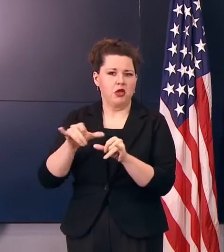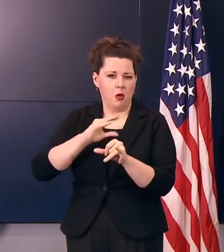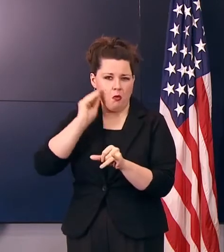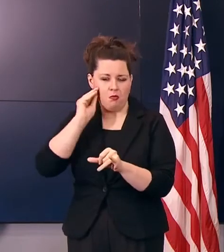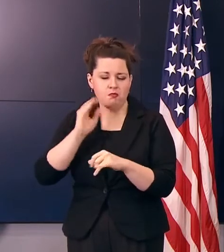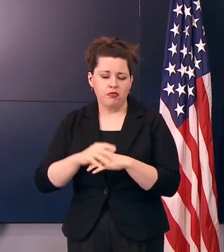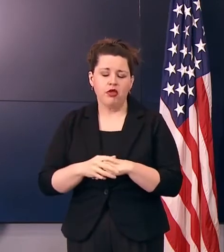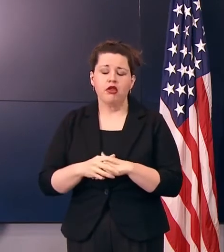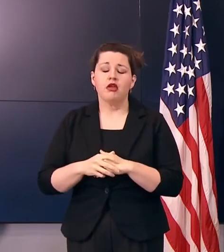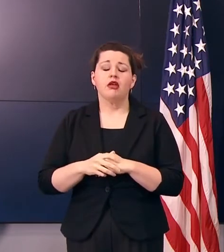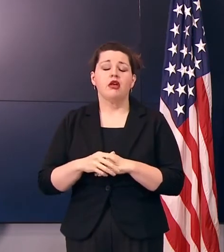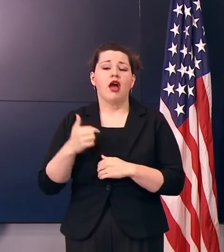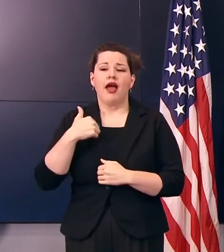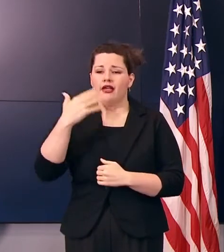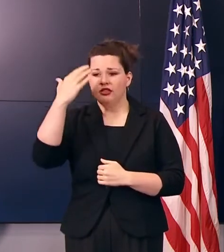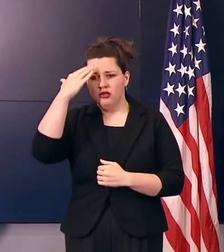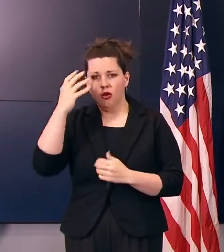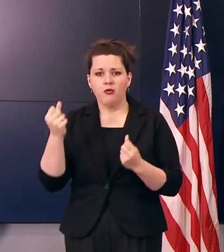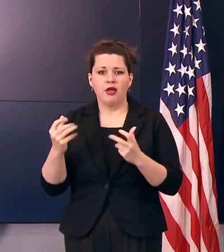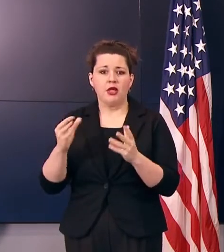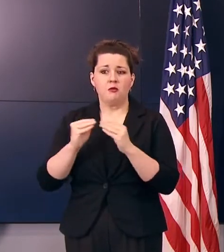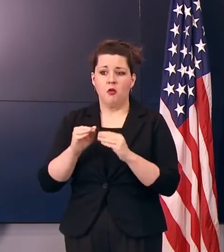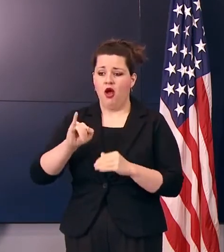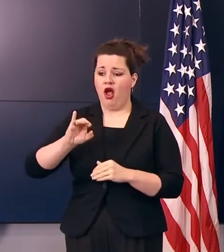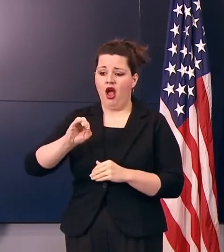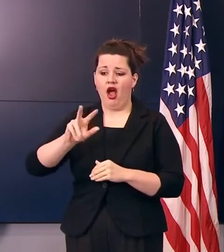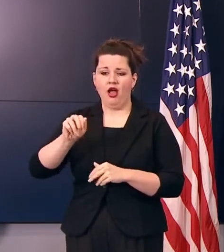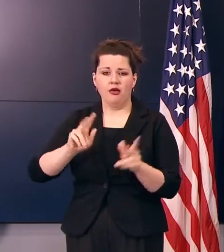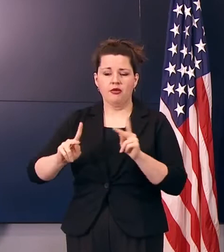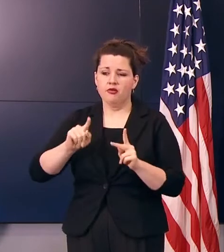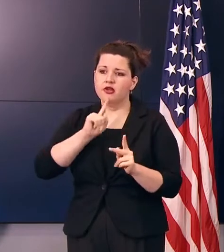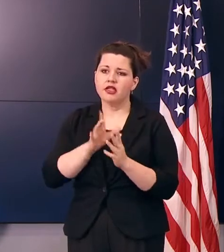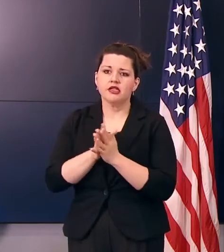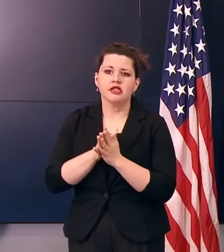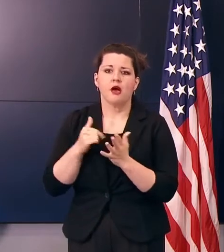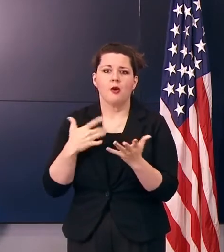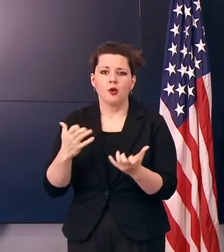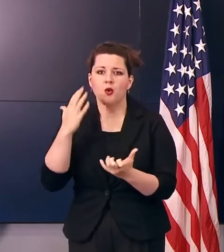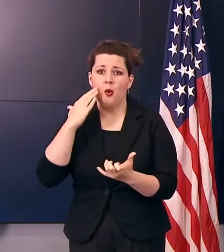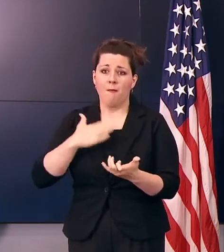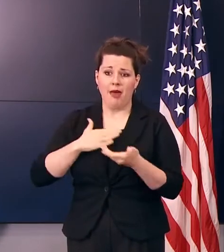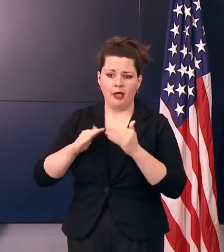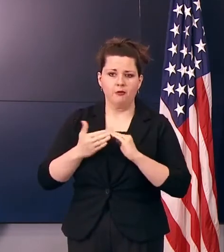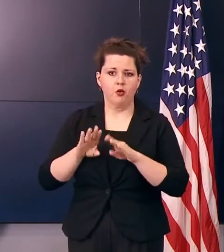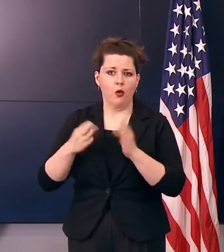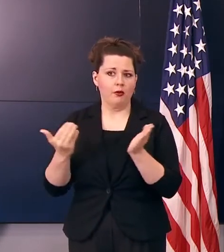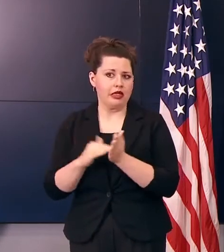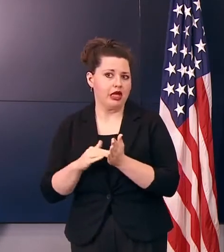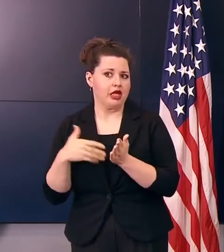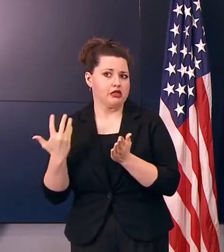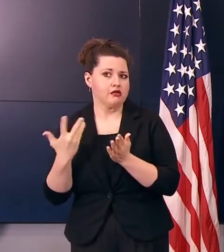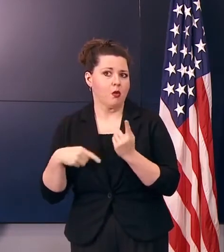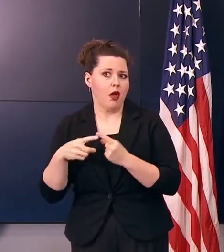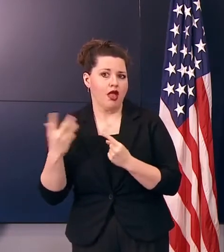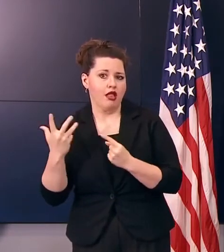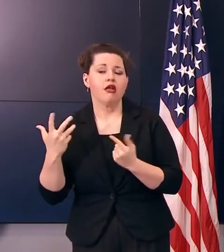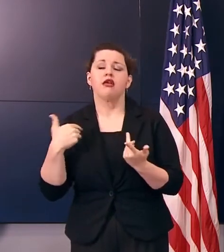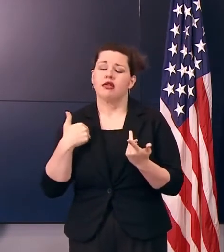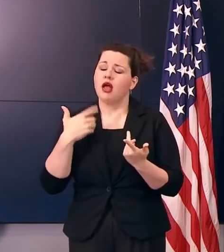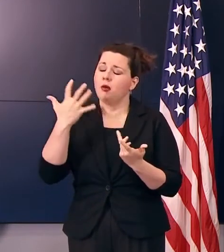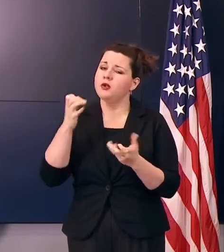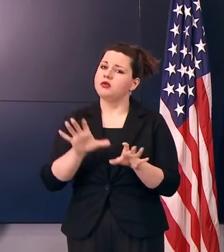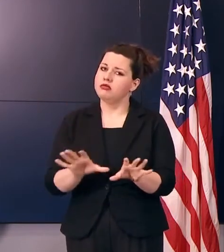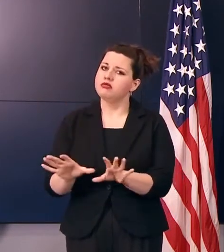I know that there are many more Iowans who are eager to know when their communities will begin to reopen. And I want to